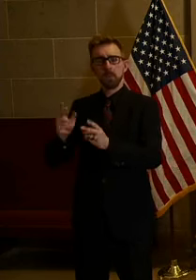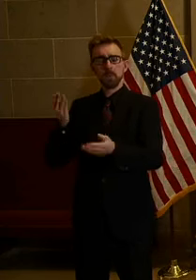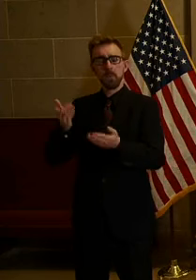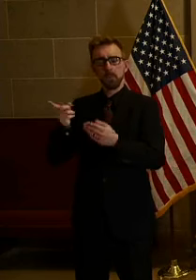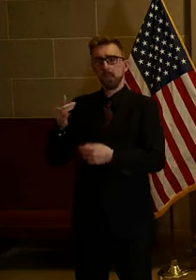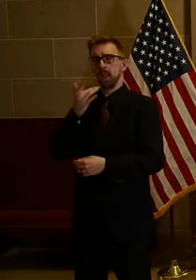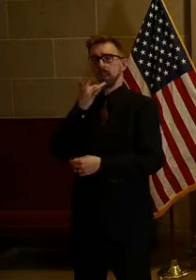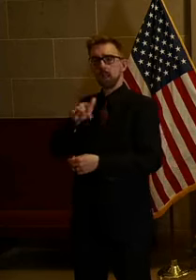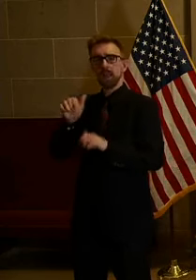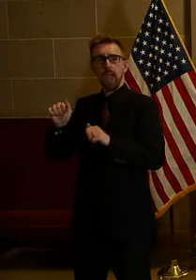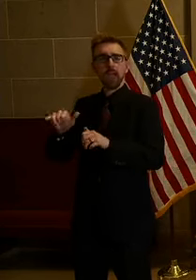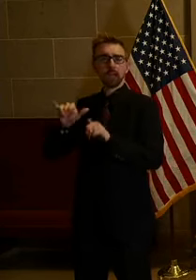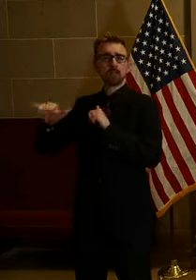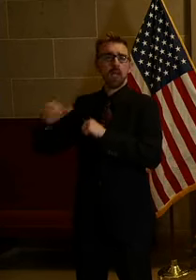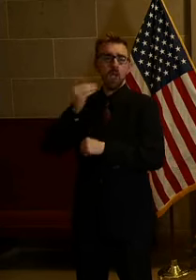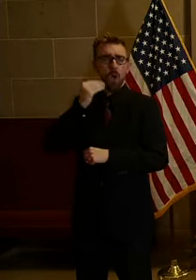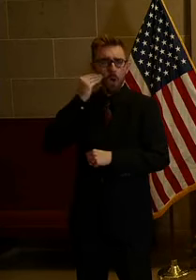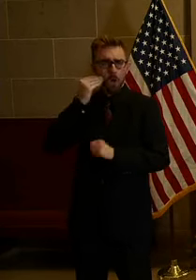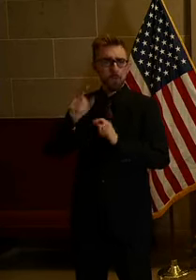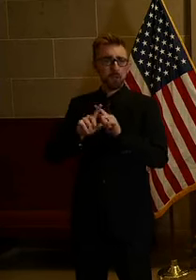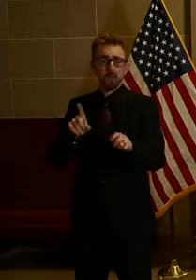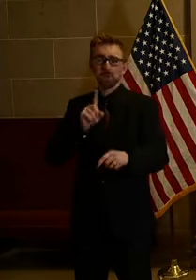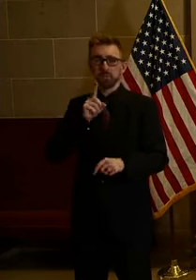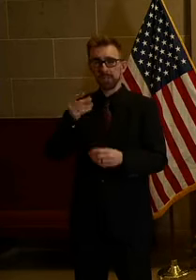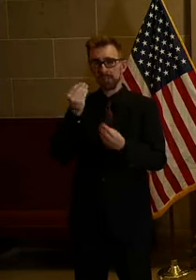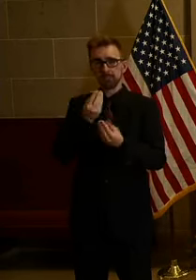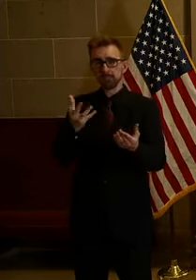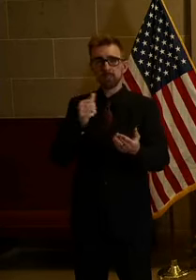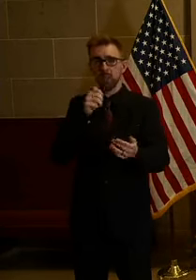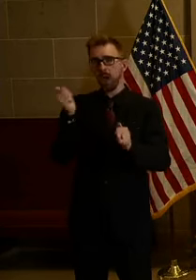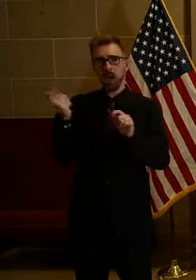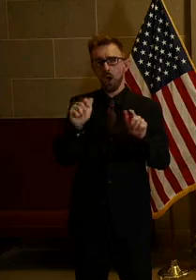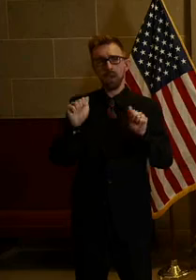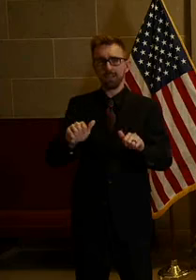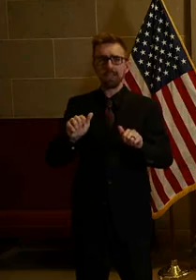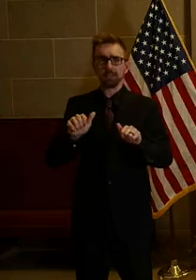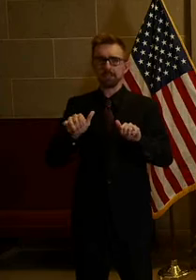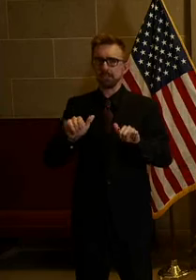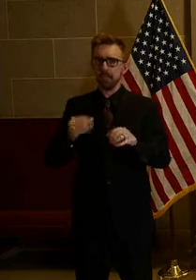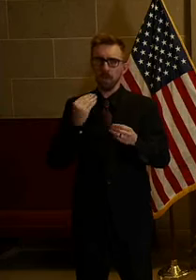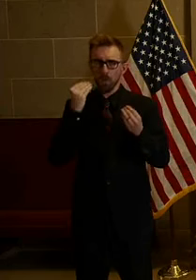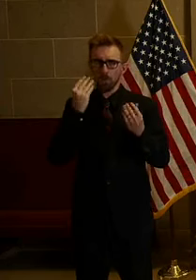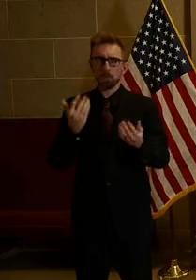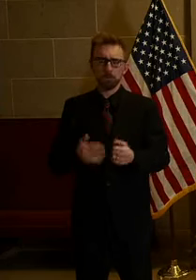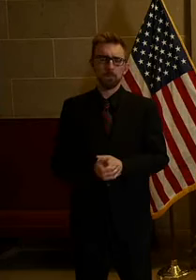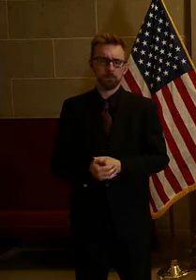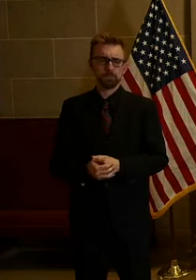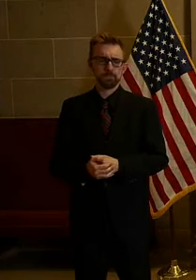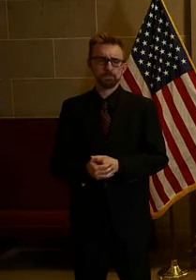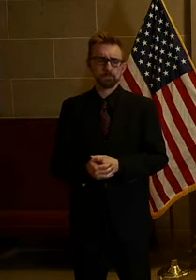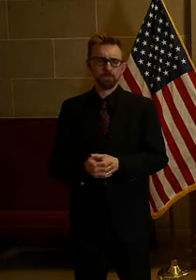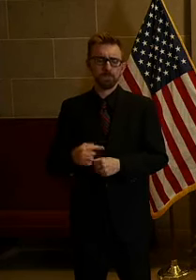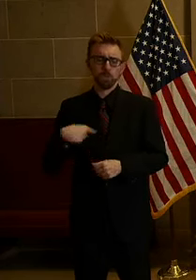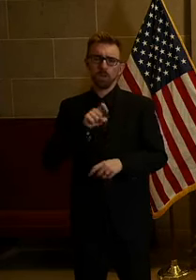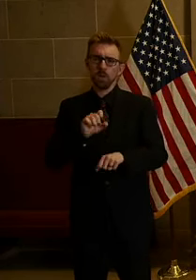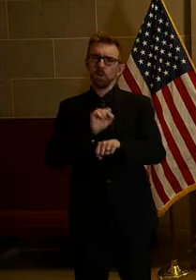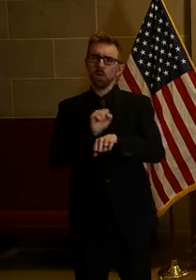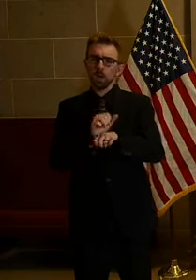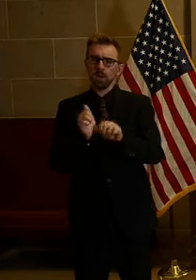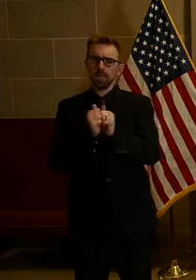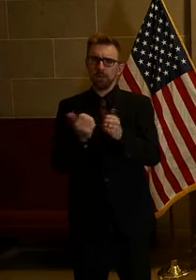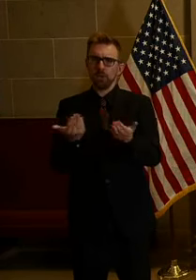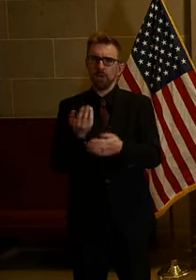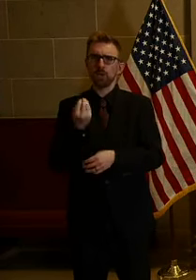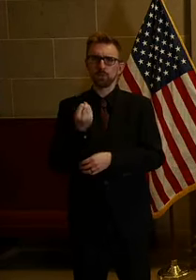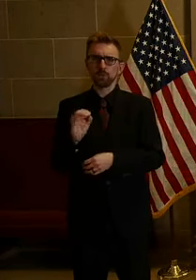fortunate enough to be able to stay home. But the reality of it is not everybody can do that. So it's again, it's about all of us working together here in Missouri.